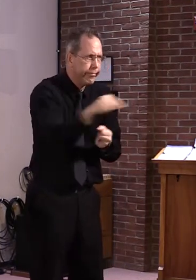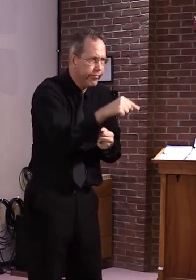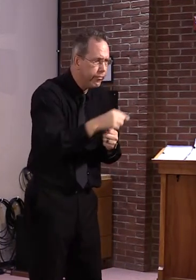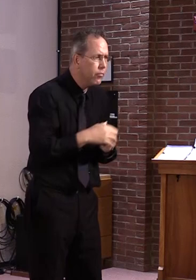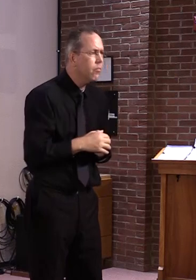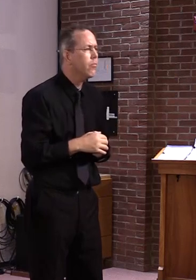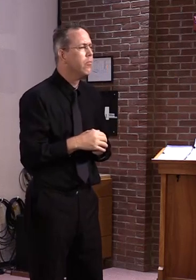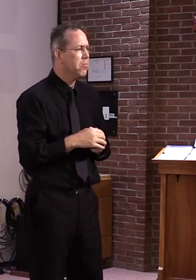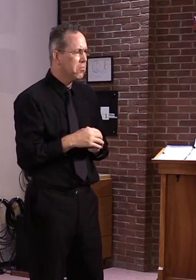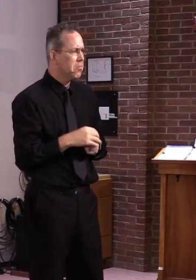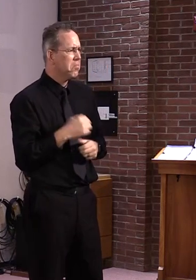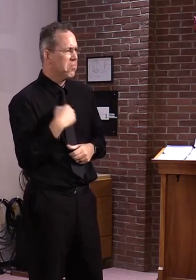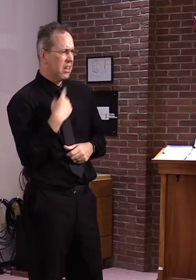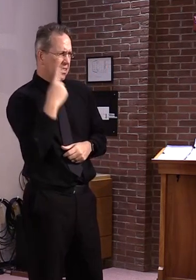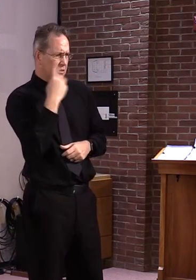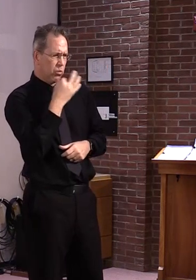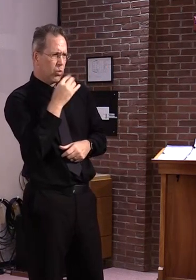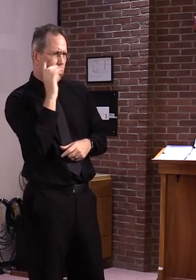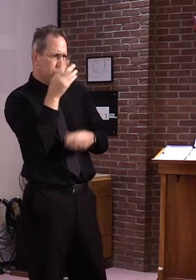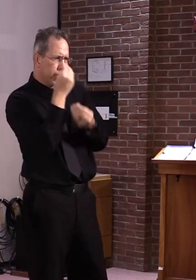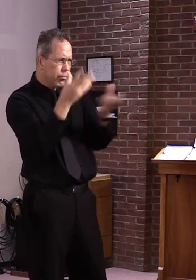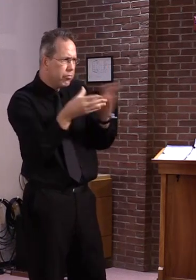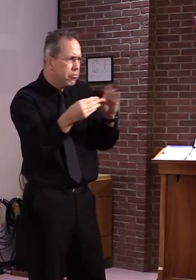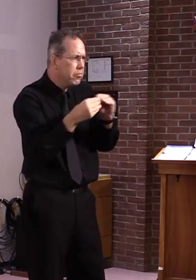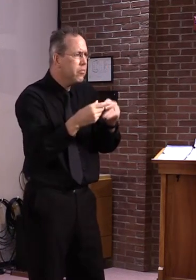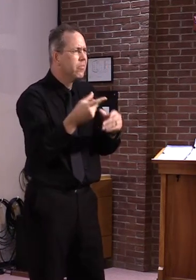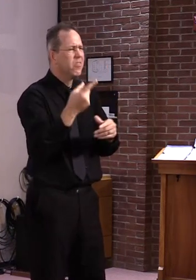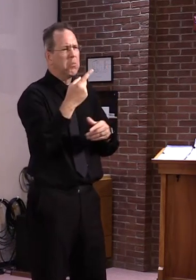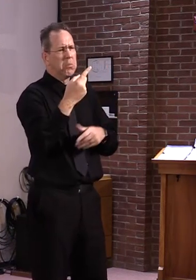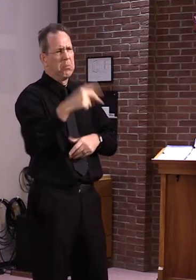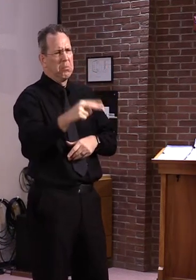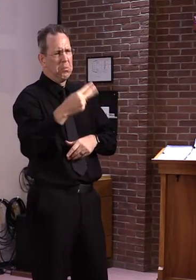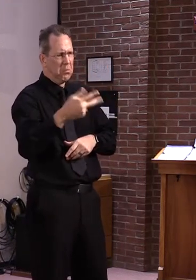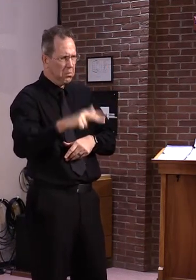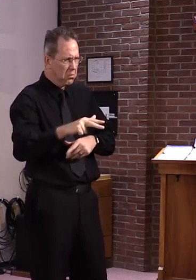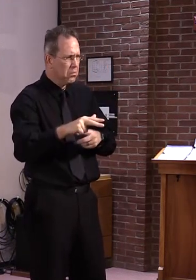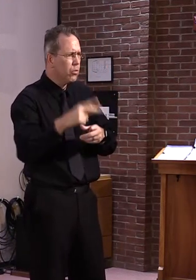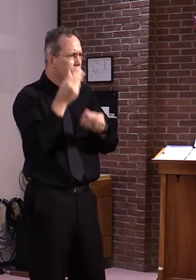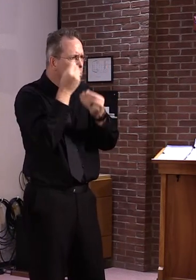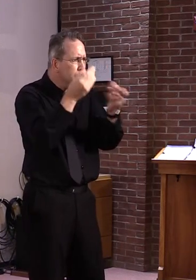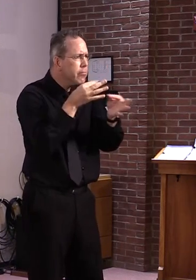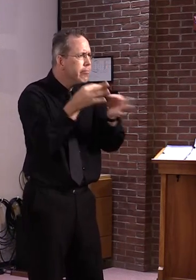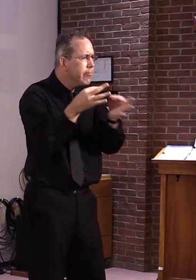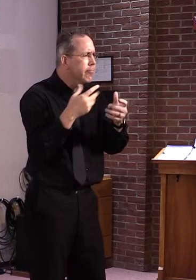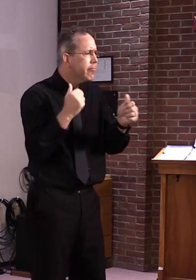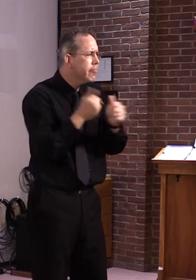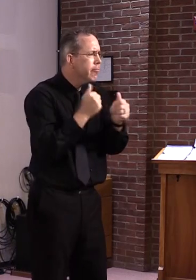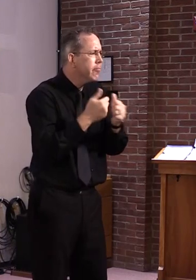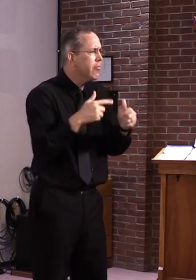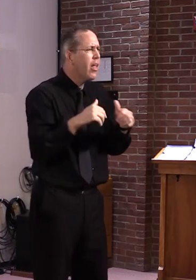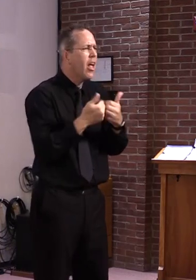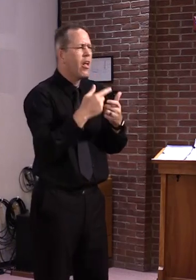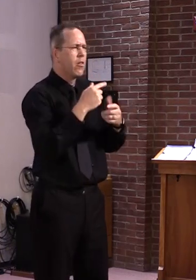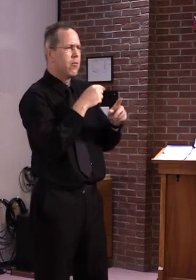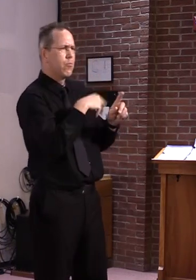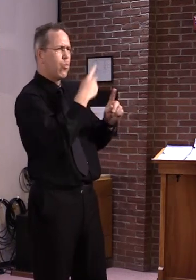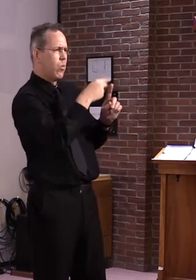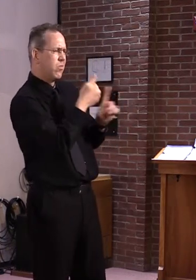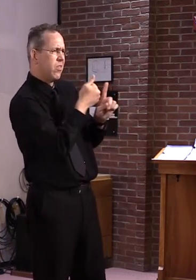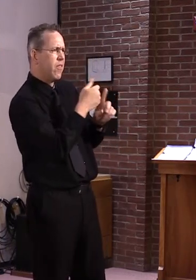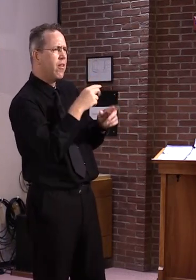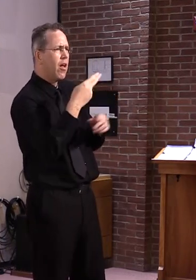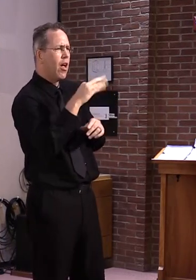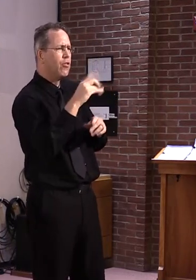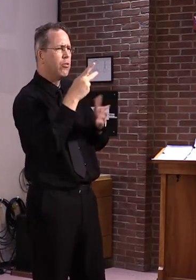various announcements here in the next few weeks about how these various programs are going to be worked. We have the healthcare